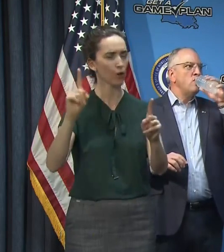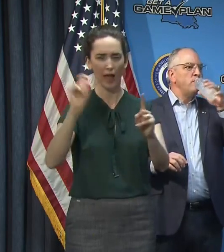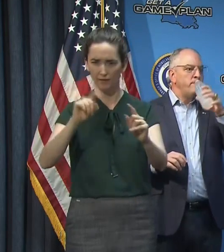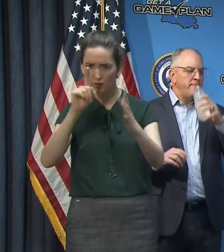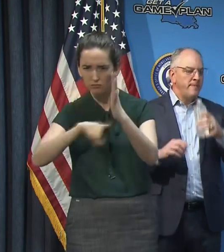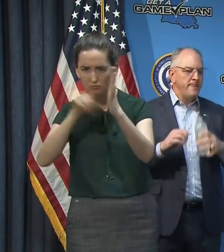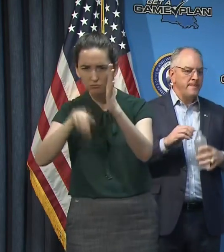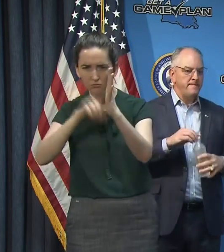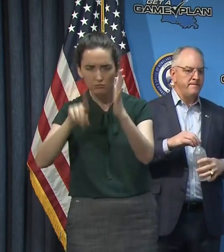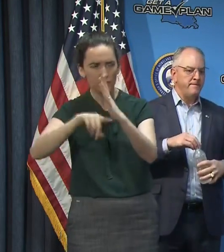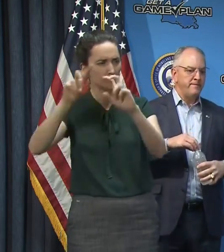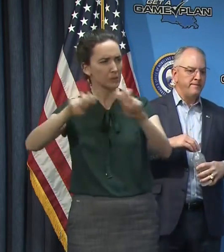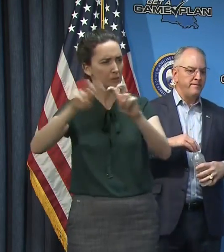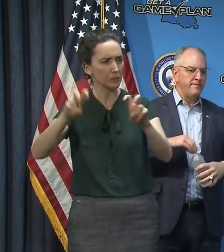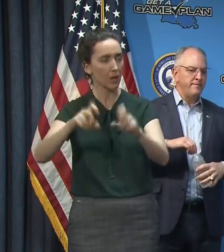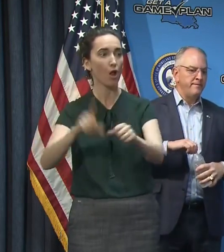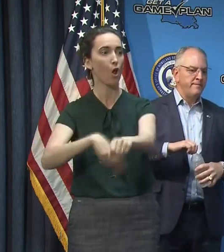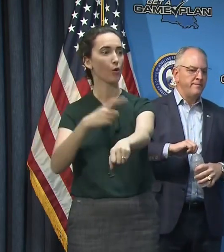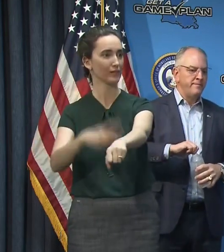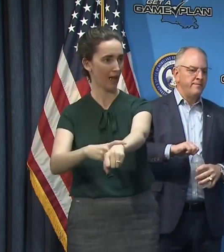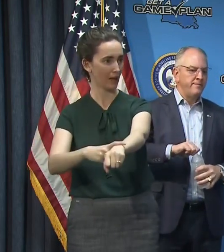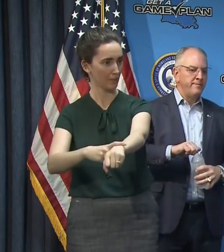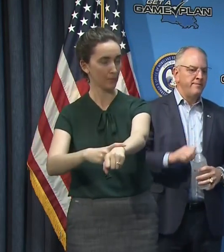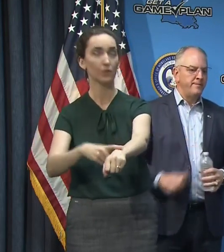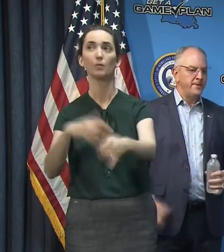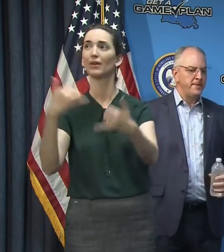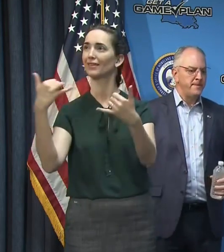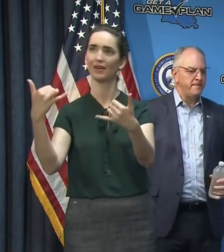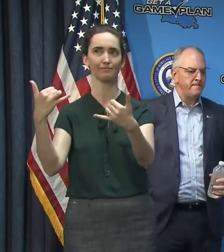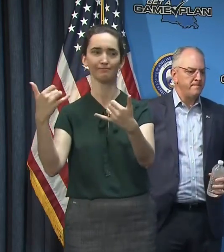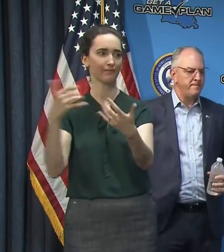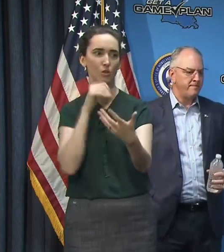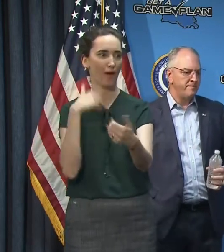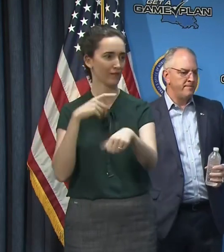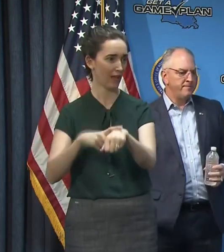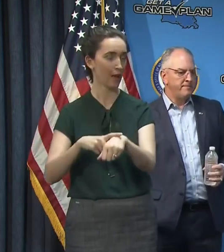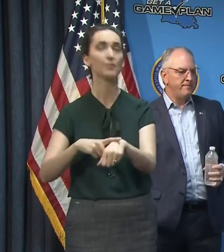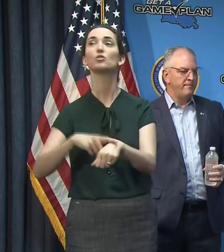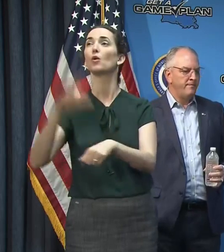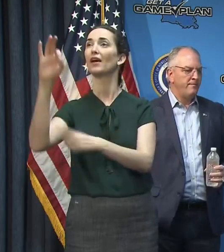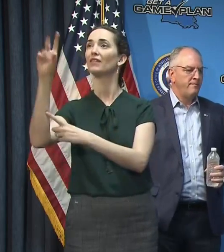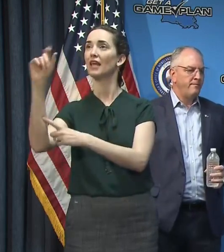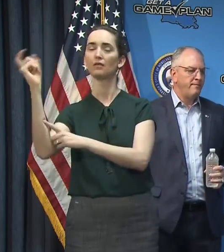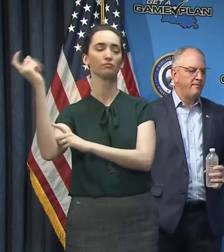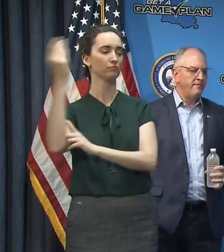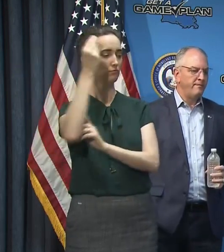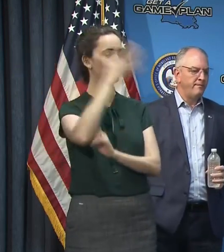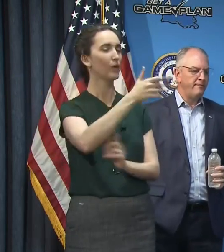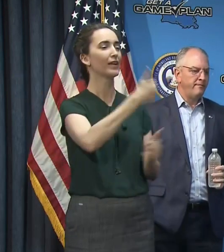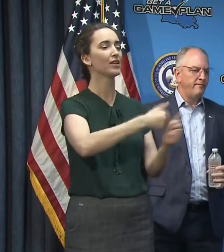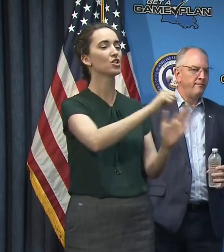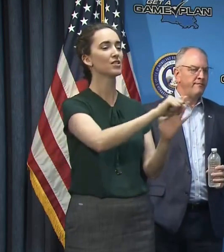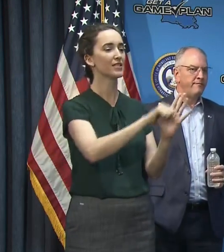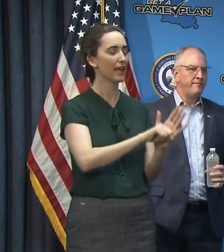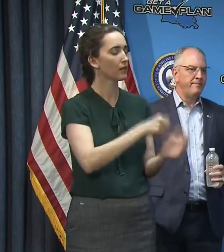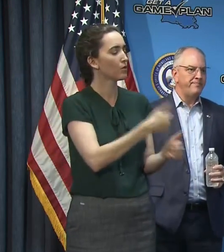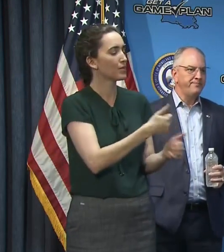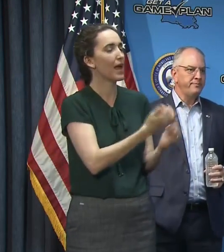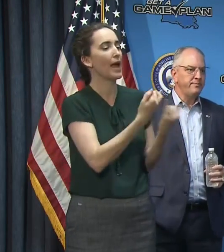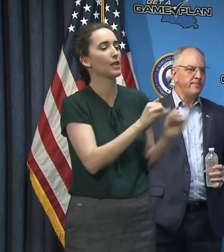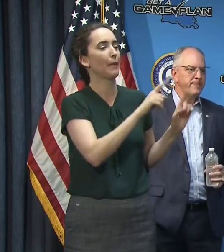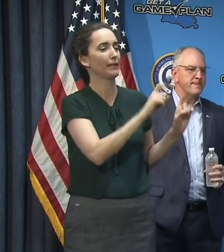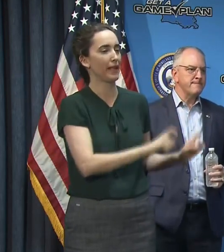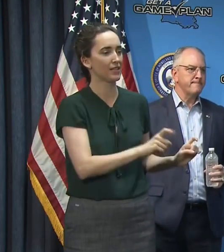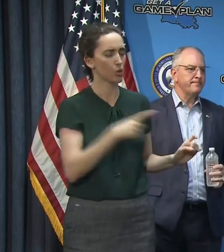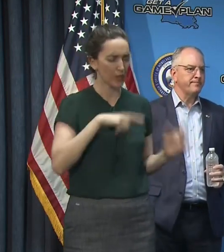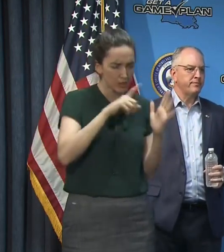able to use it. Um, the FDA has given guidance to states to be able to do independent testing locally, so that we can then determine which of these tests are